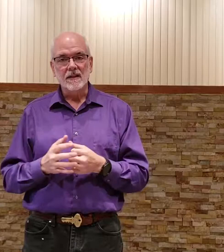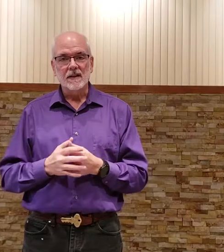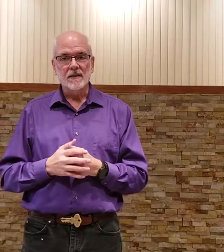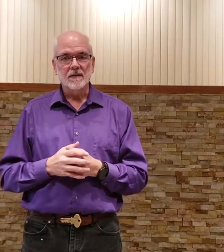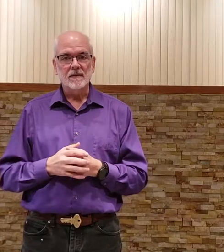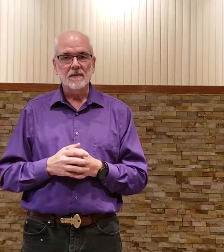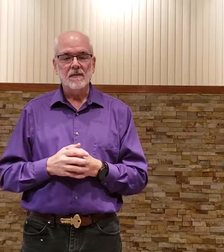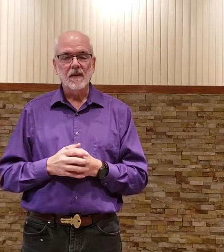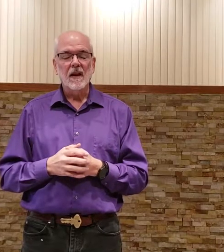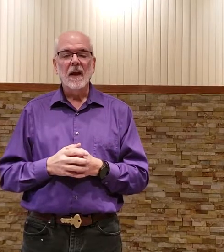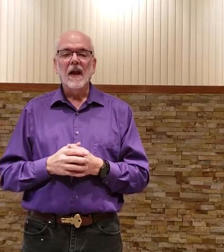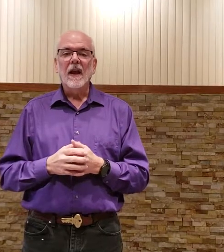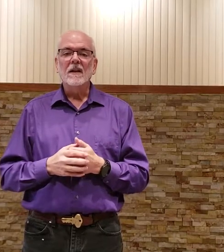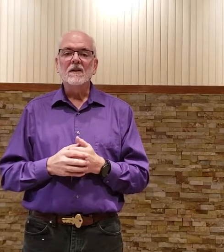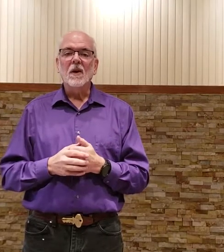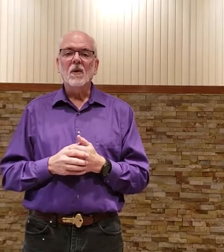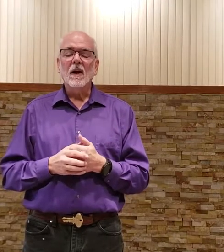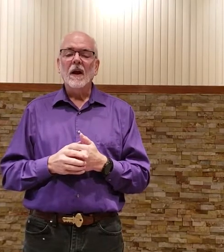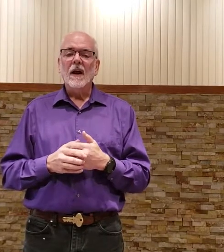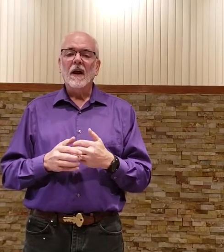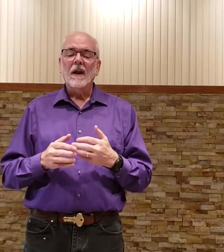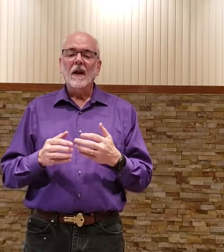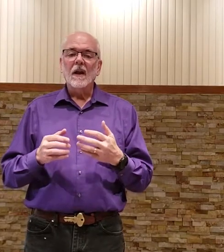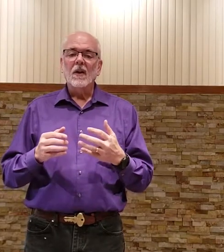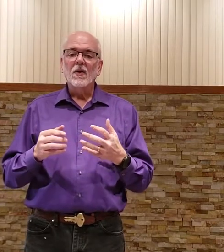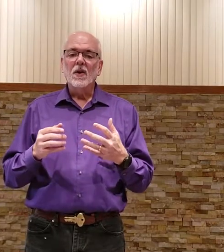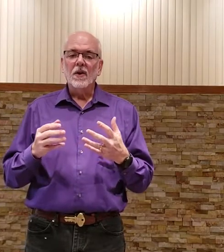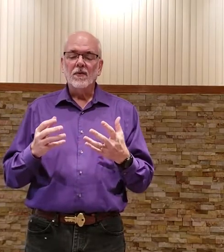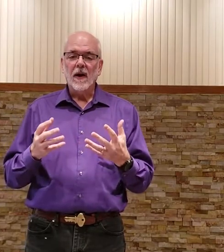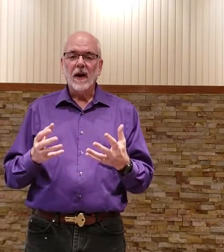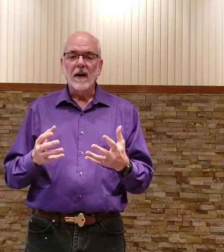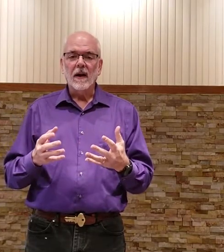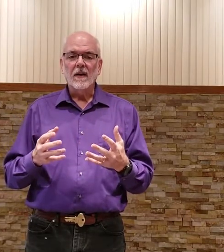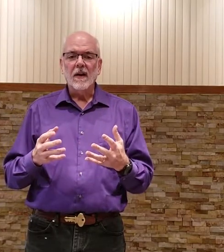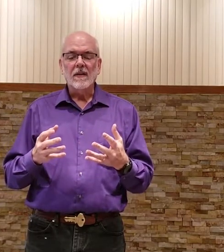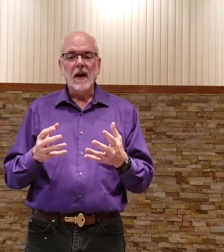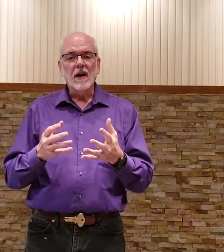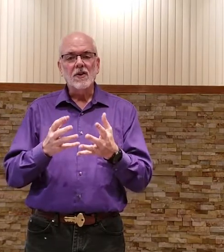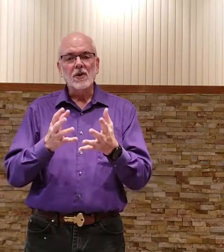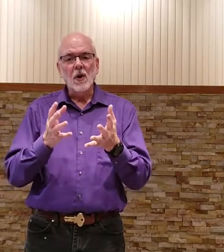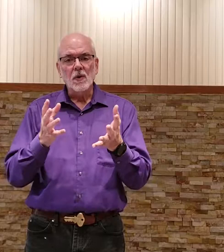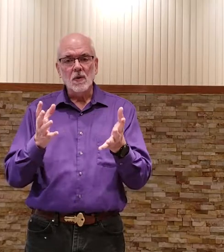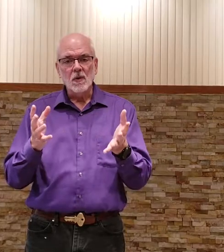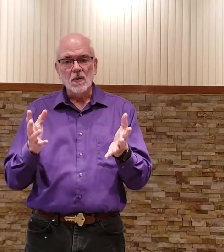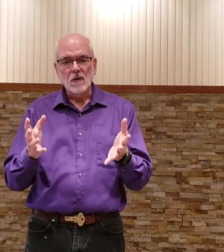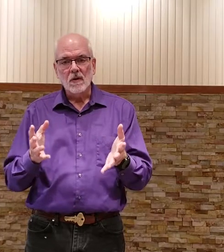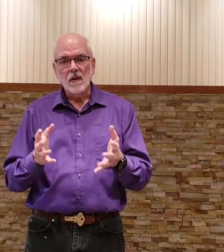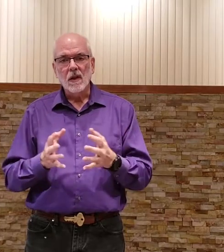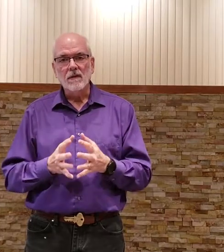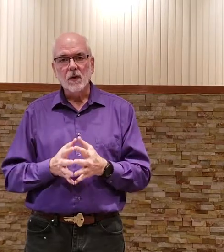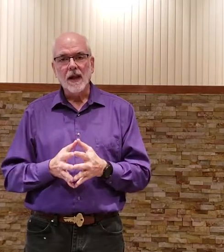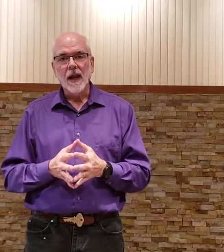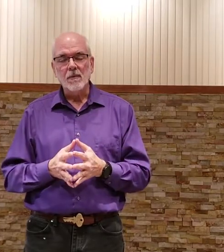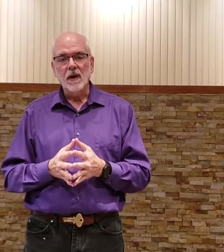and so you're going to find that I'm going to show you the vocabulary